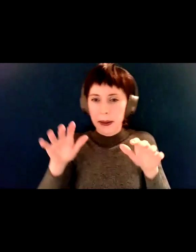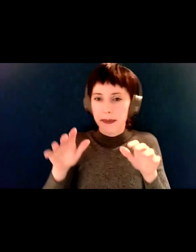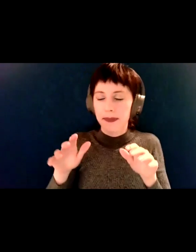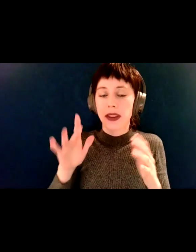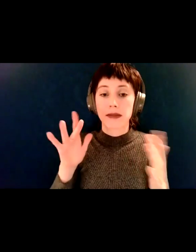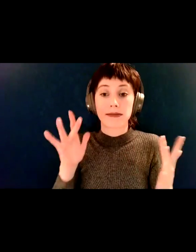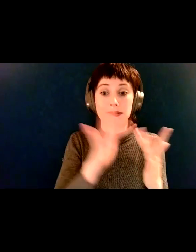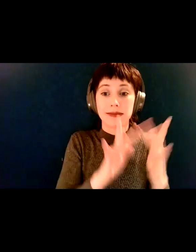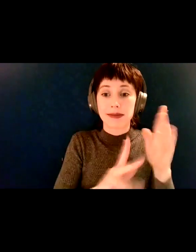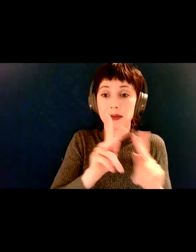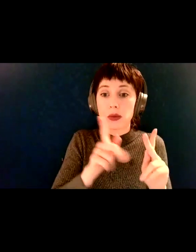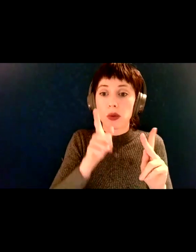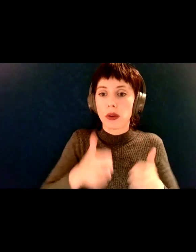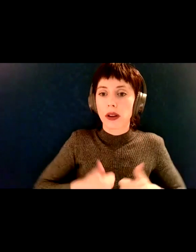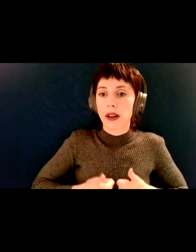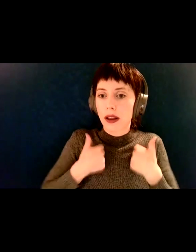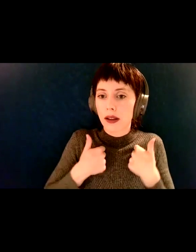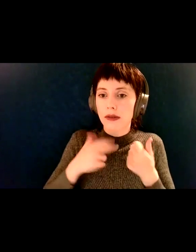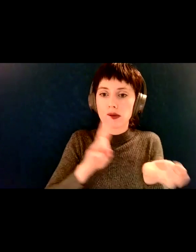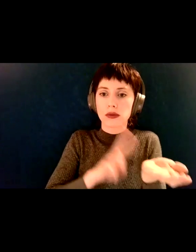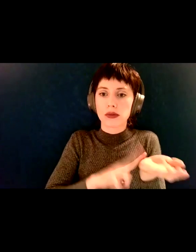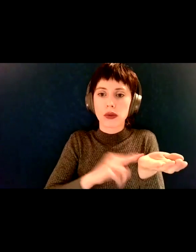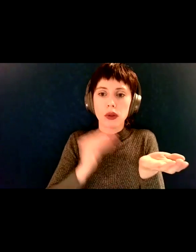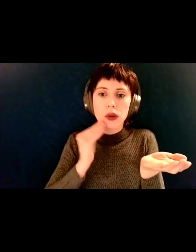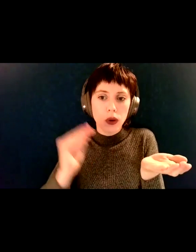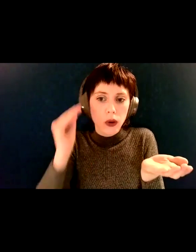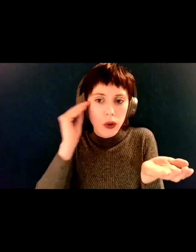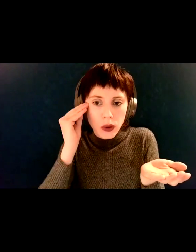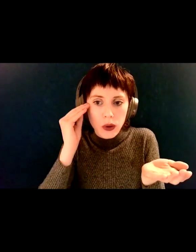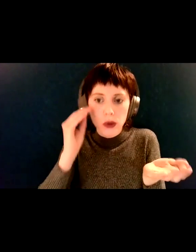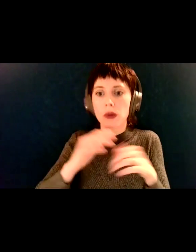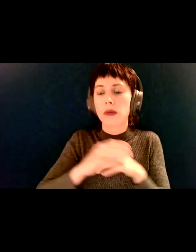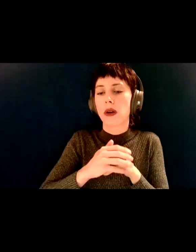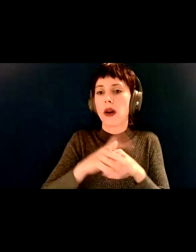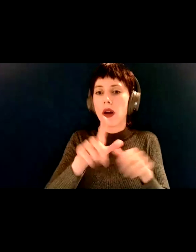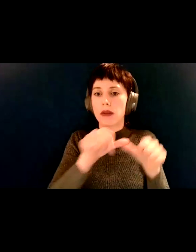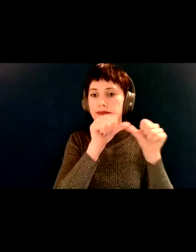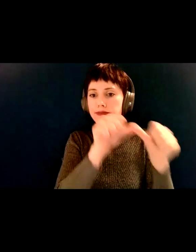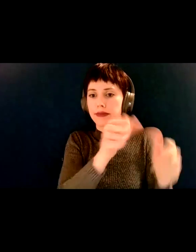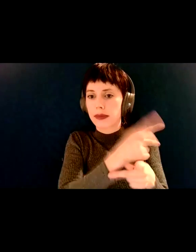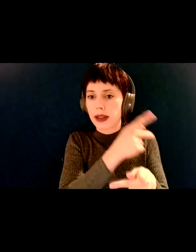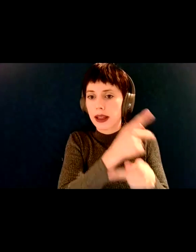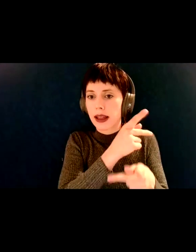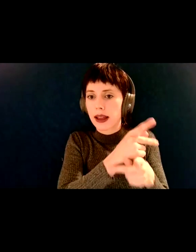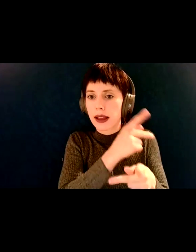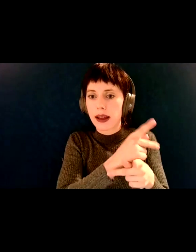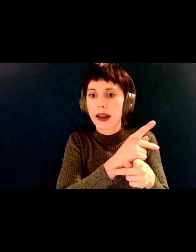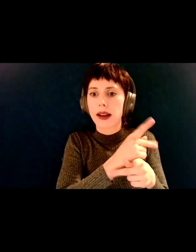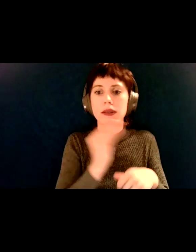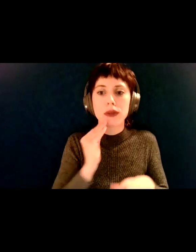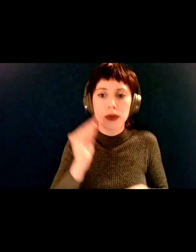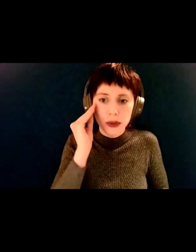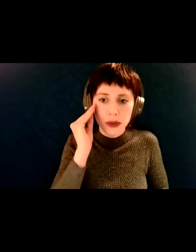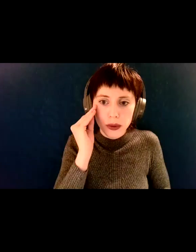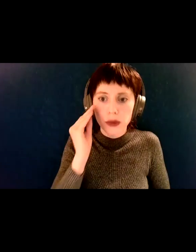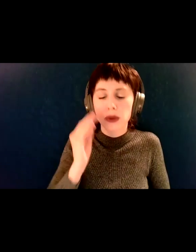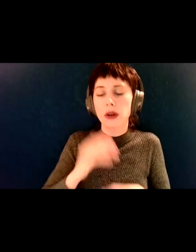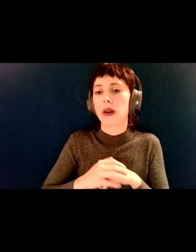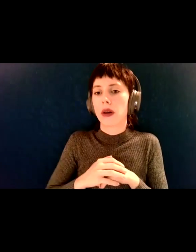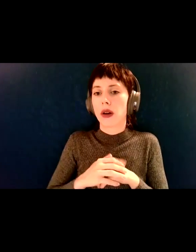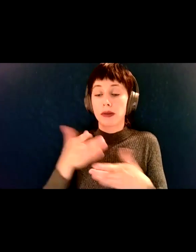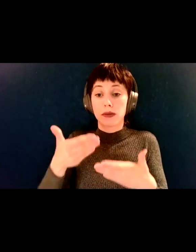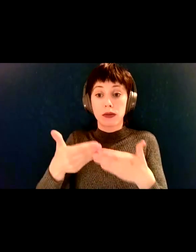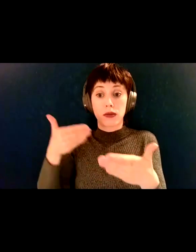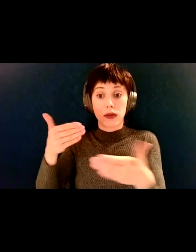facilities and nursing homes and residential facilities. And before the pandemic, we had this very